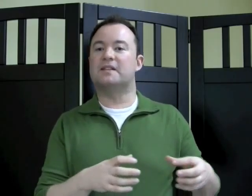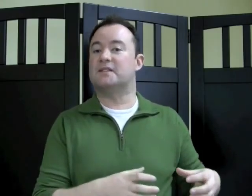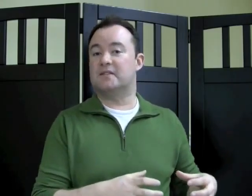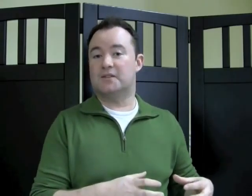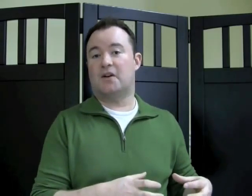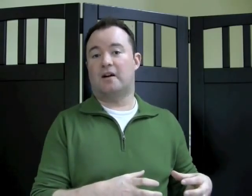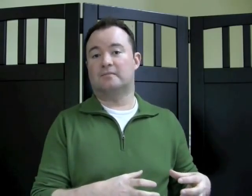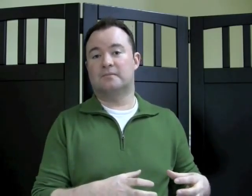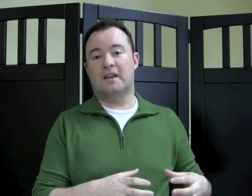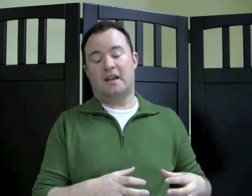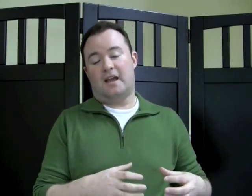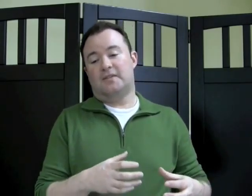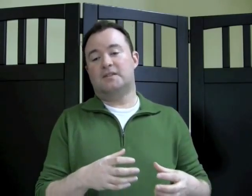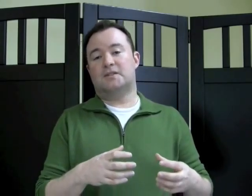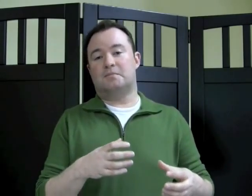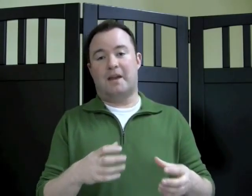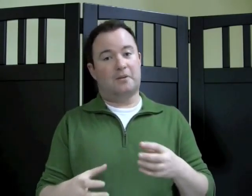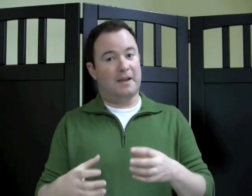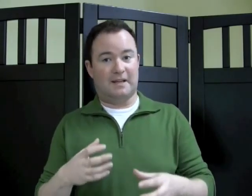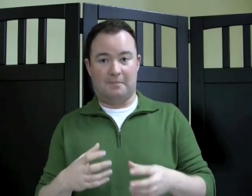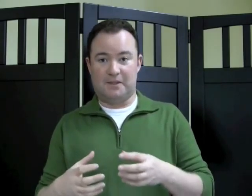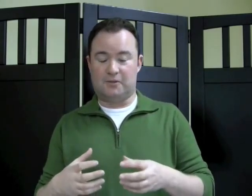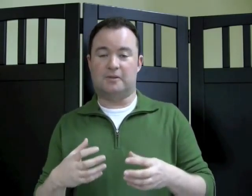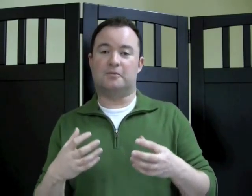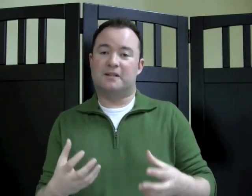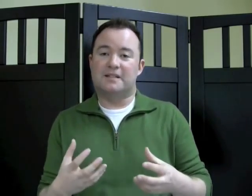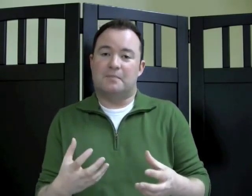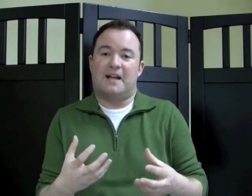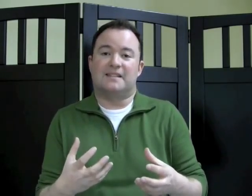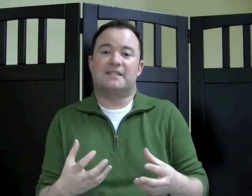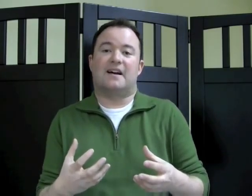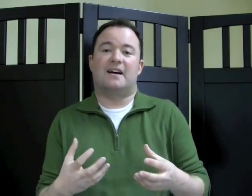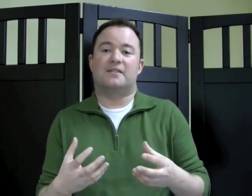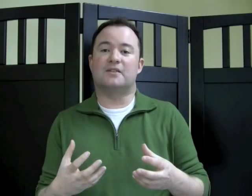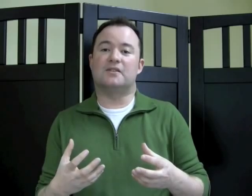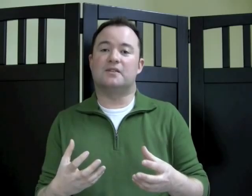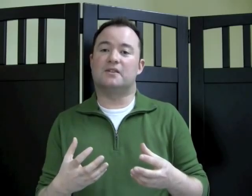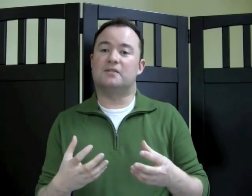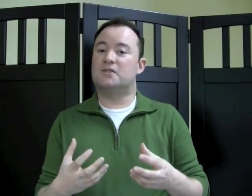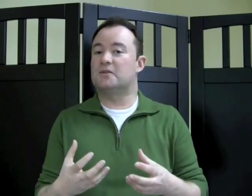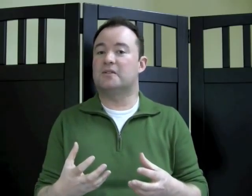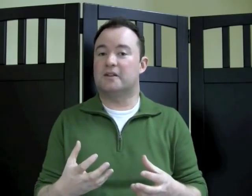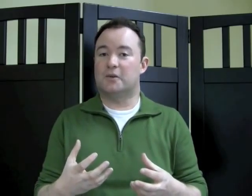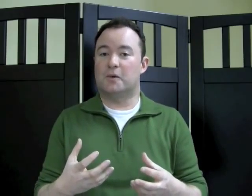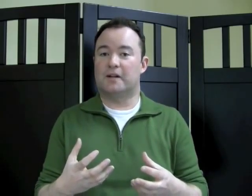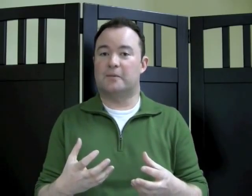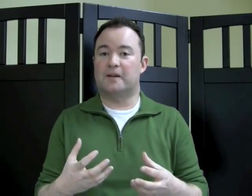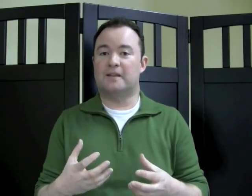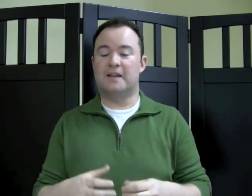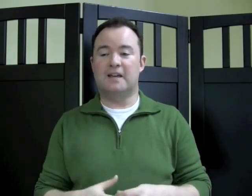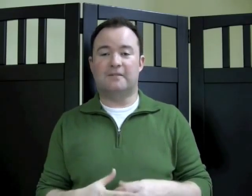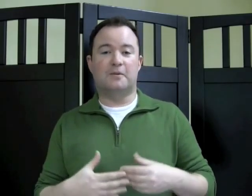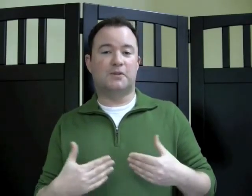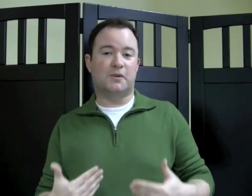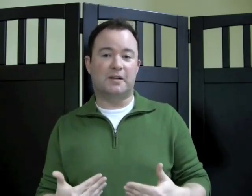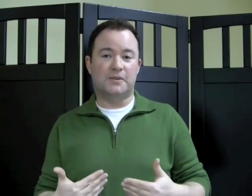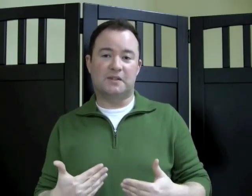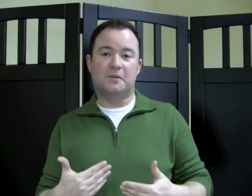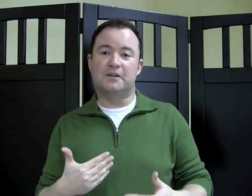that's in the song. And this may or may not be true. really depends on the student that you're working with. If I was working with someone